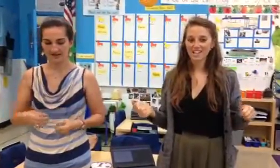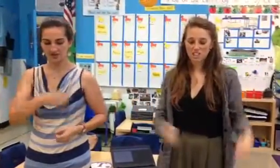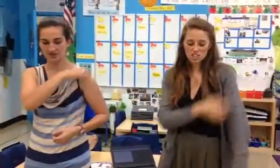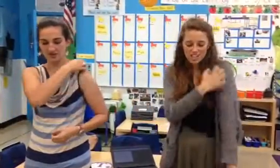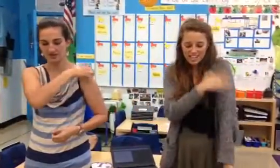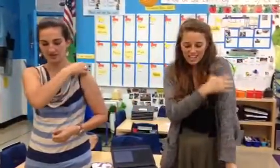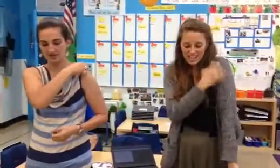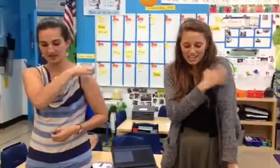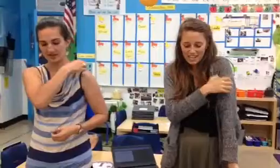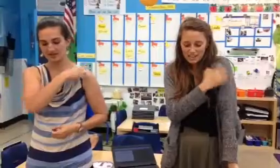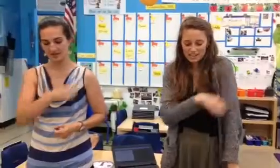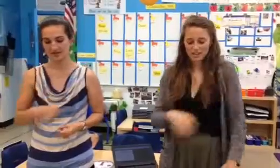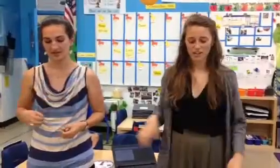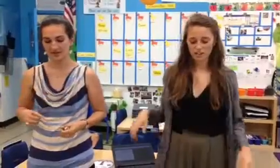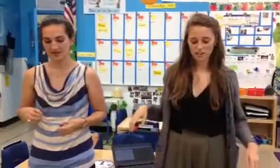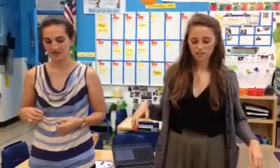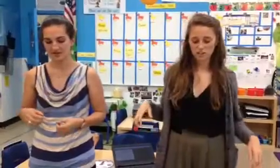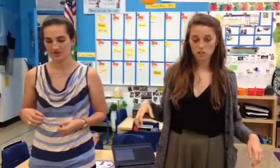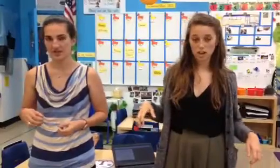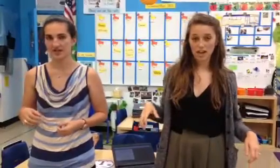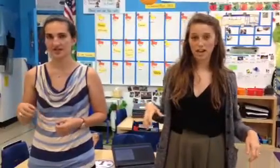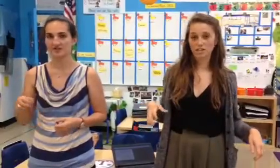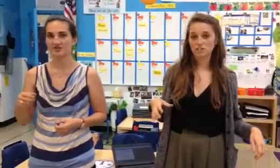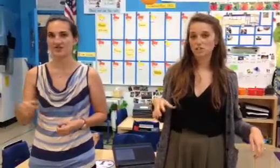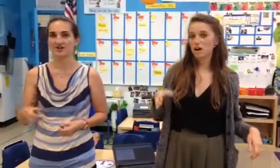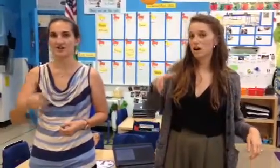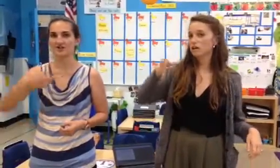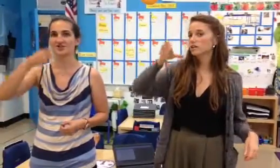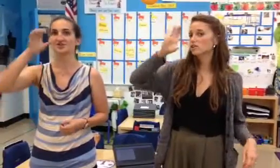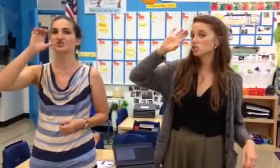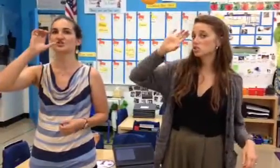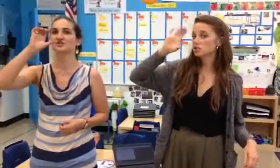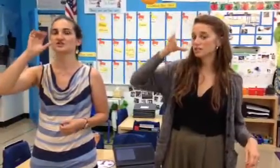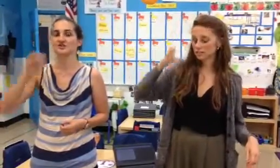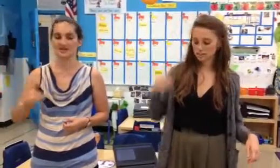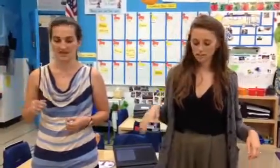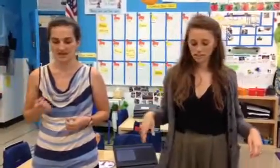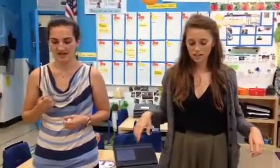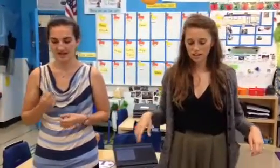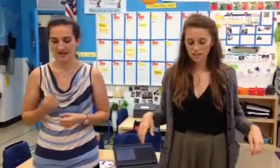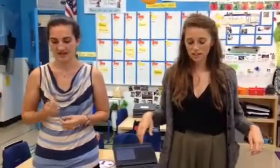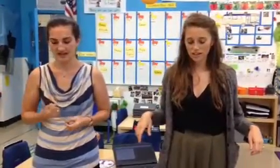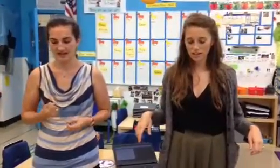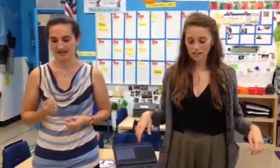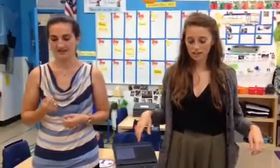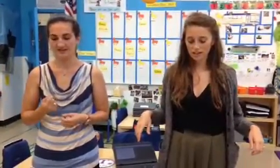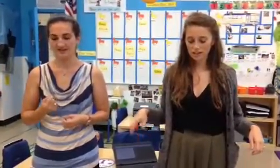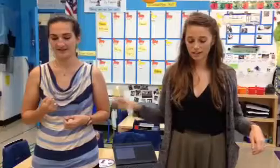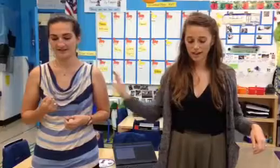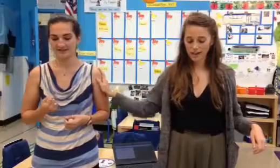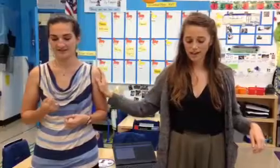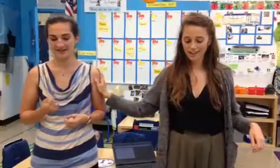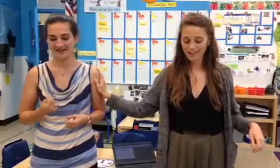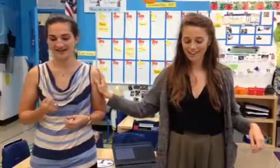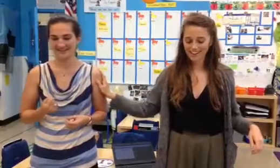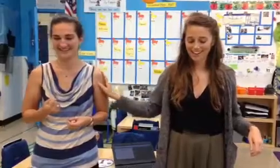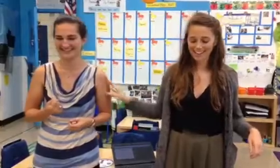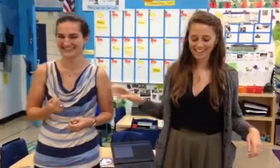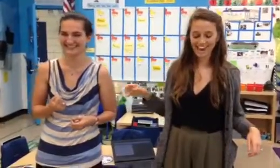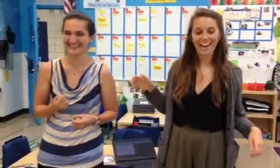itch, i. J, jug, j. L, k, k. K,